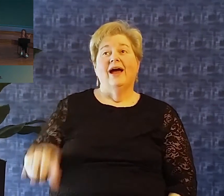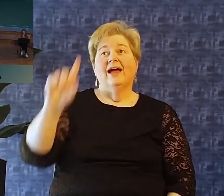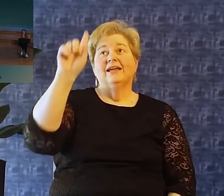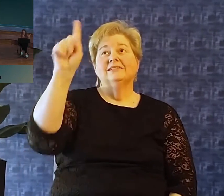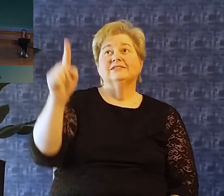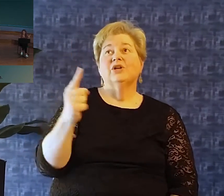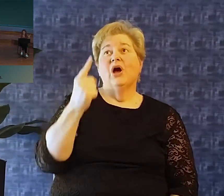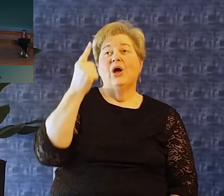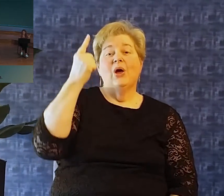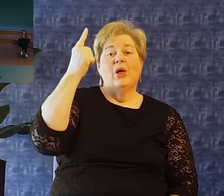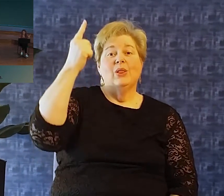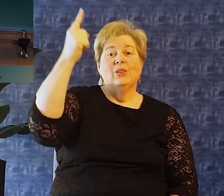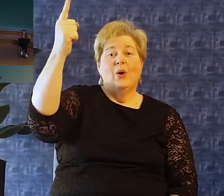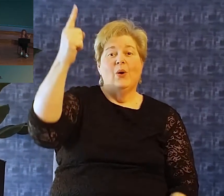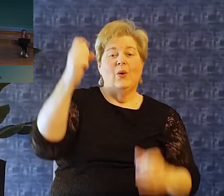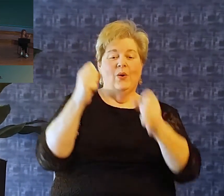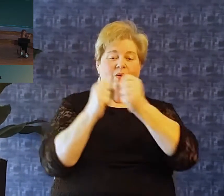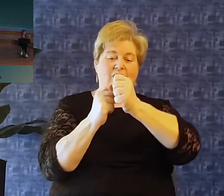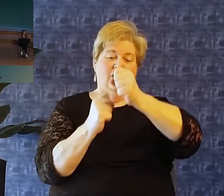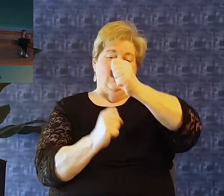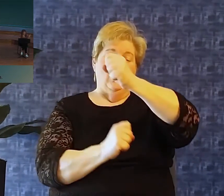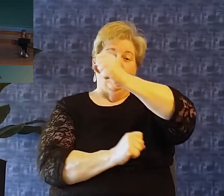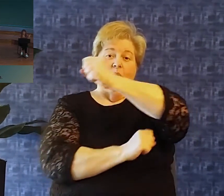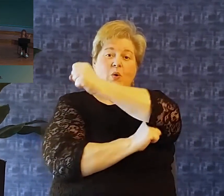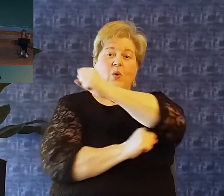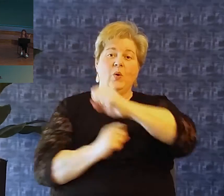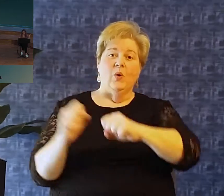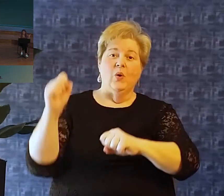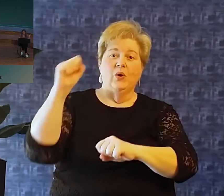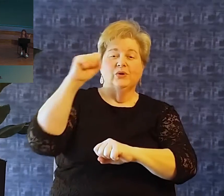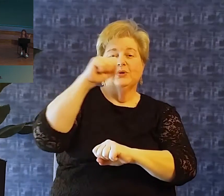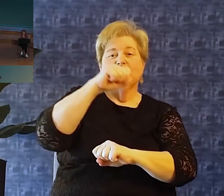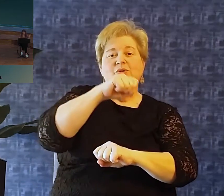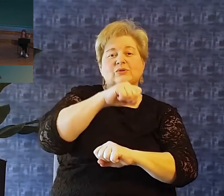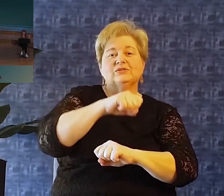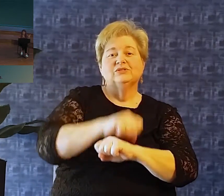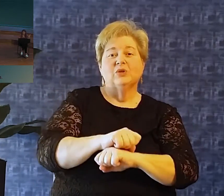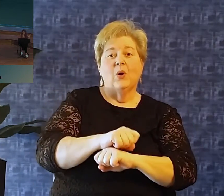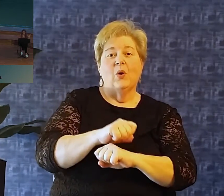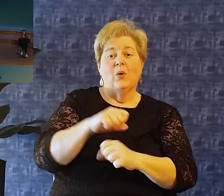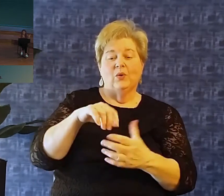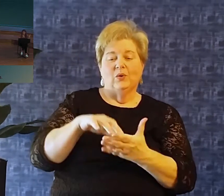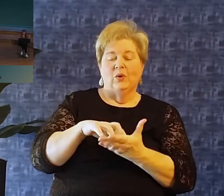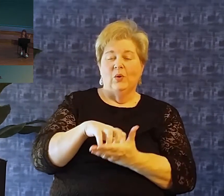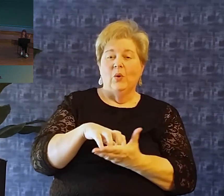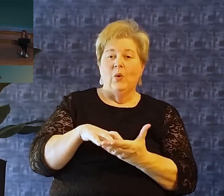Christ the Lord, cornerstone